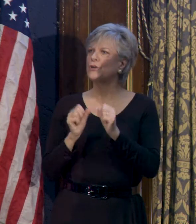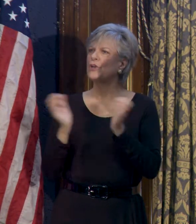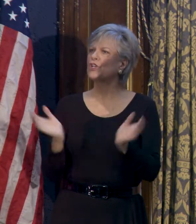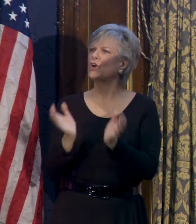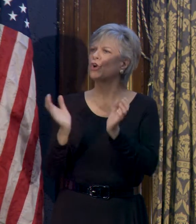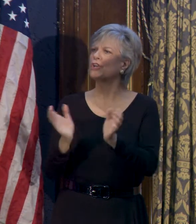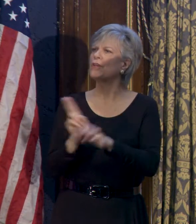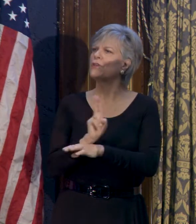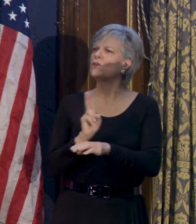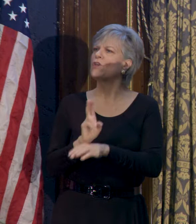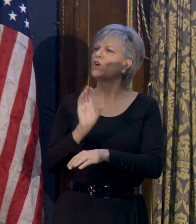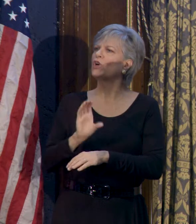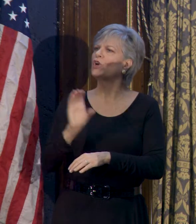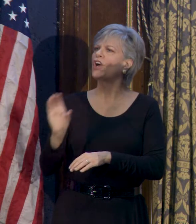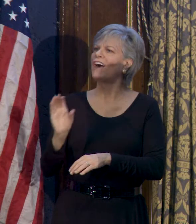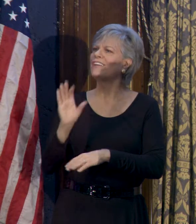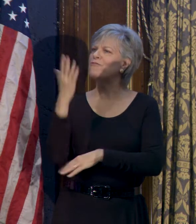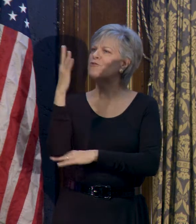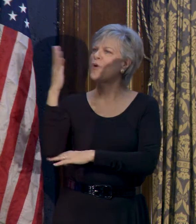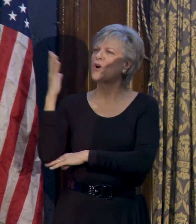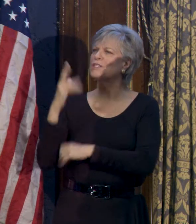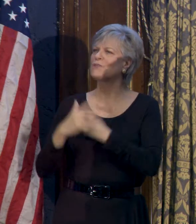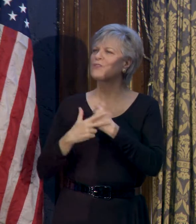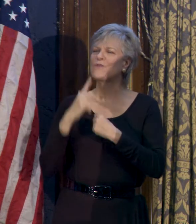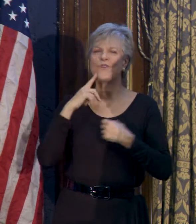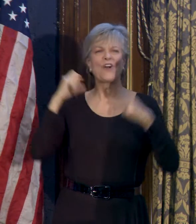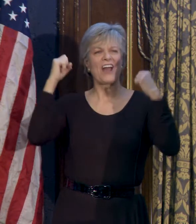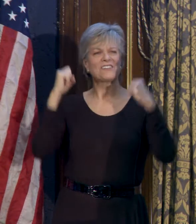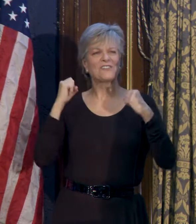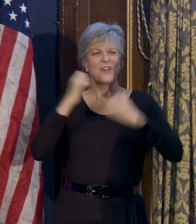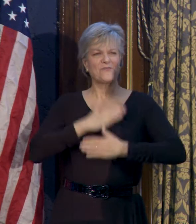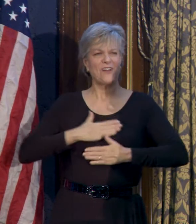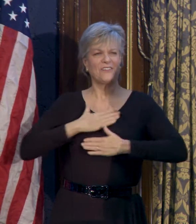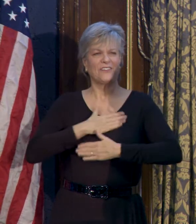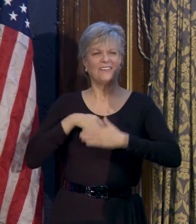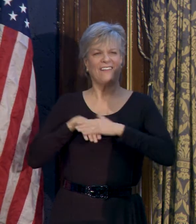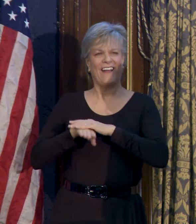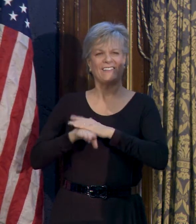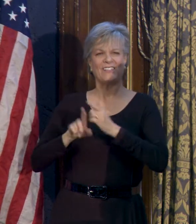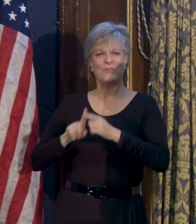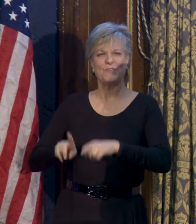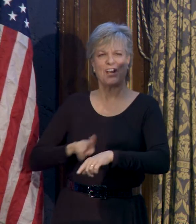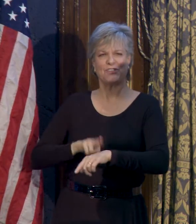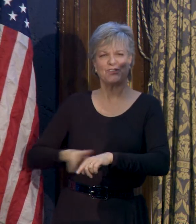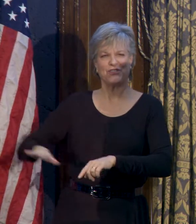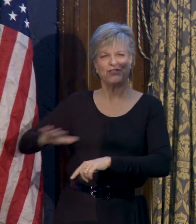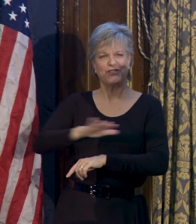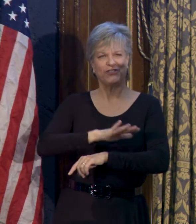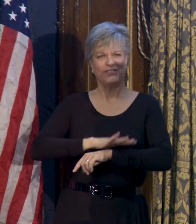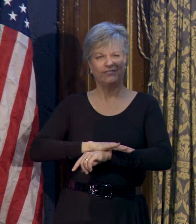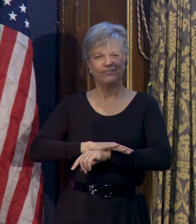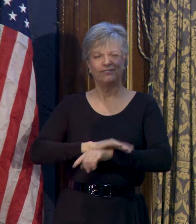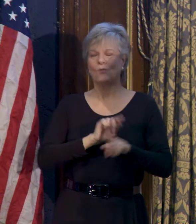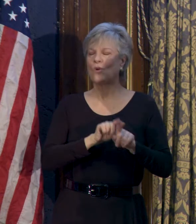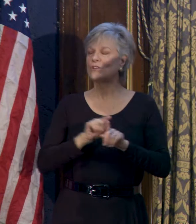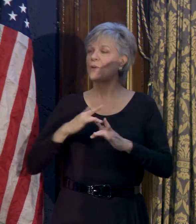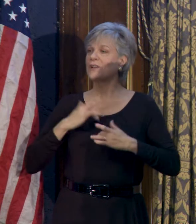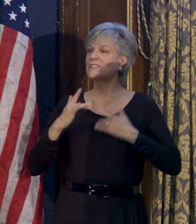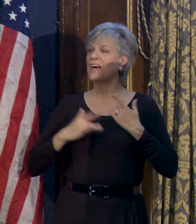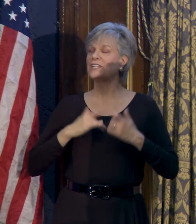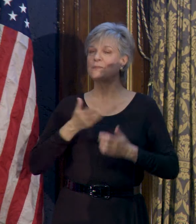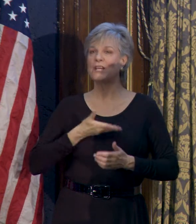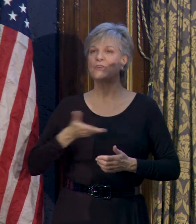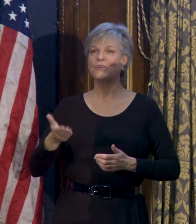use of the Cook County Forest Preserves for exercise, recreation, and access to nature. We're also excited to be